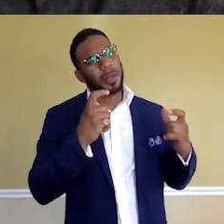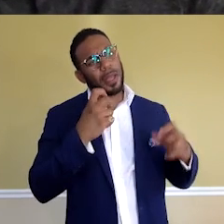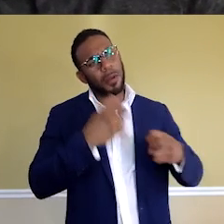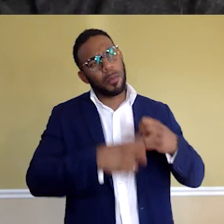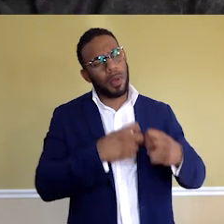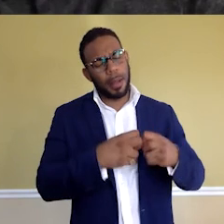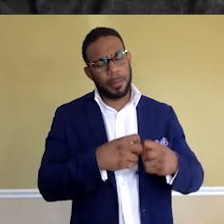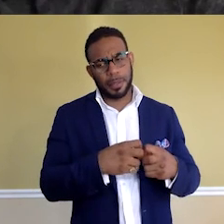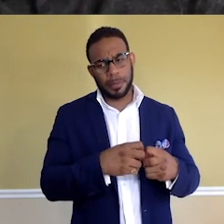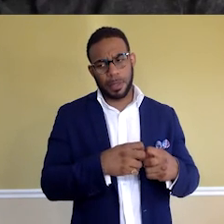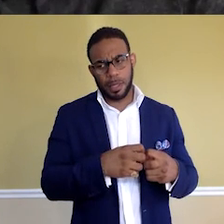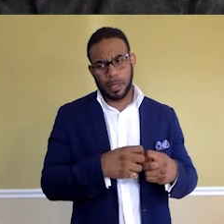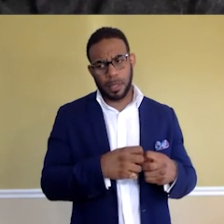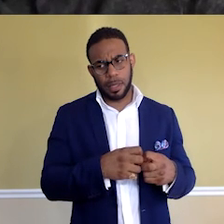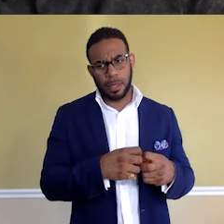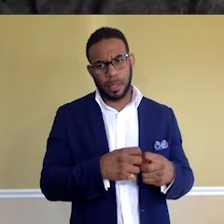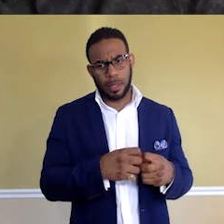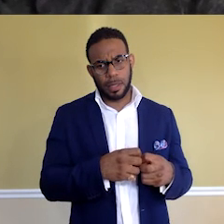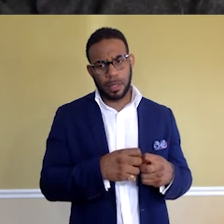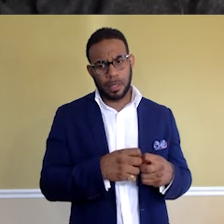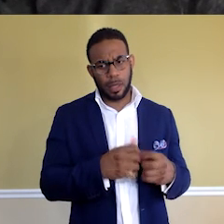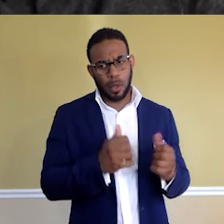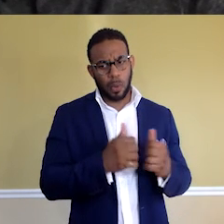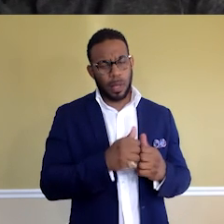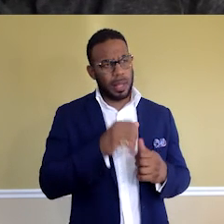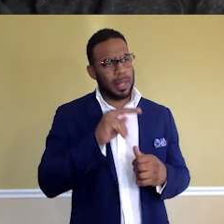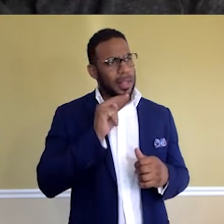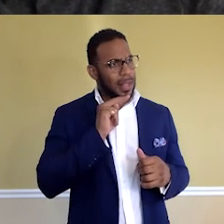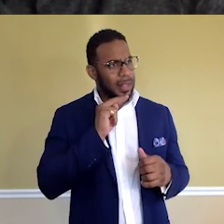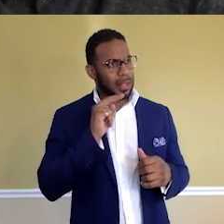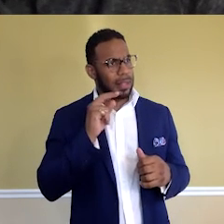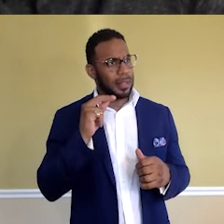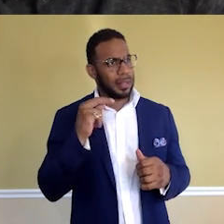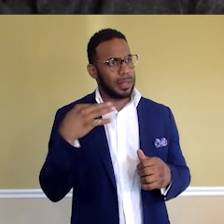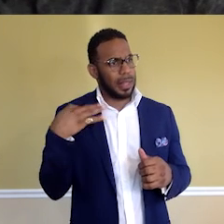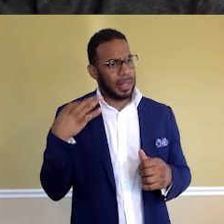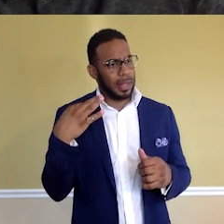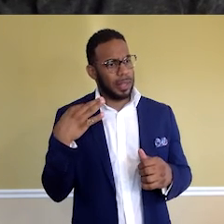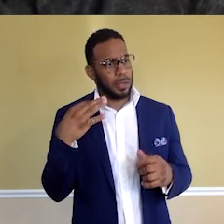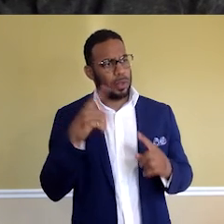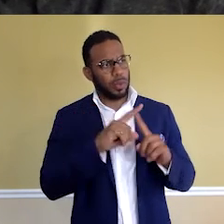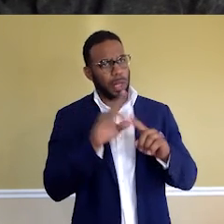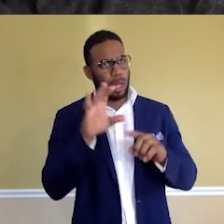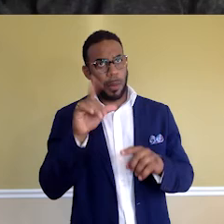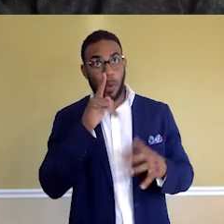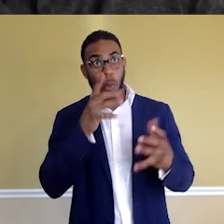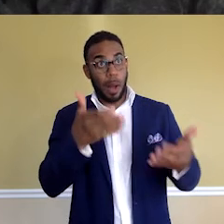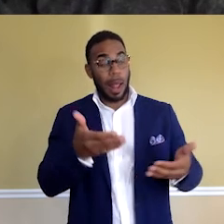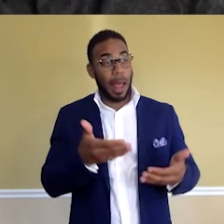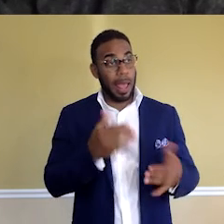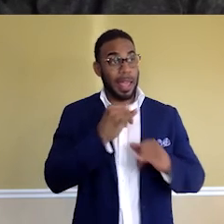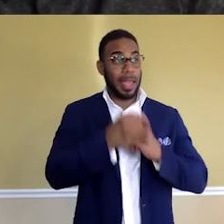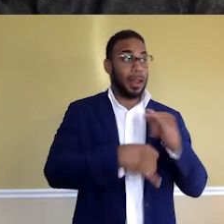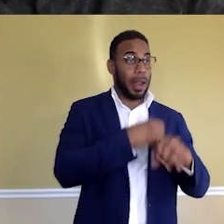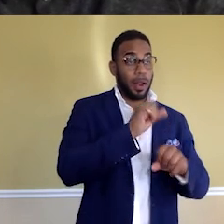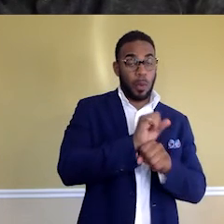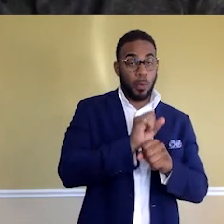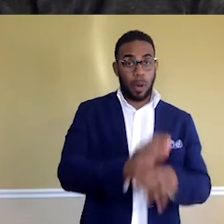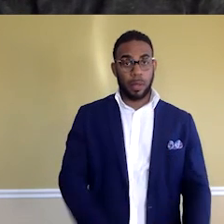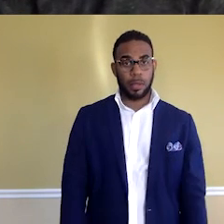with Nigerian candidates applying to companies that want to hire international workers, but